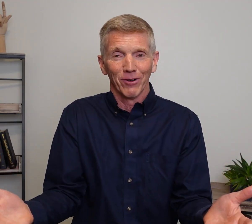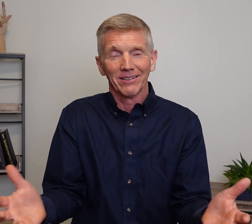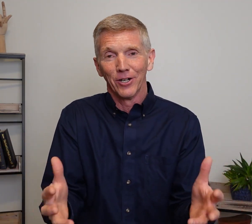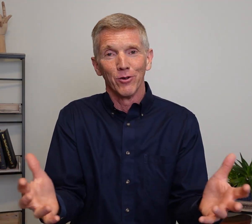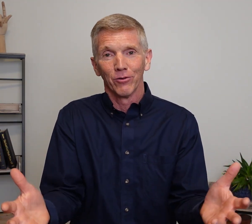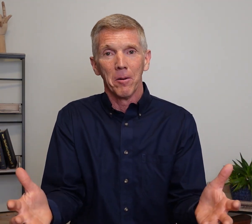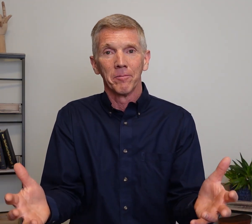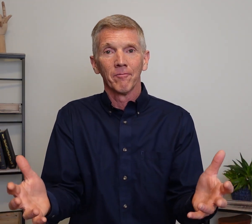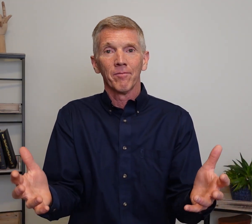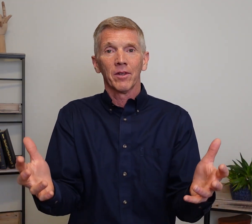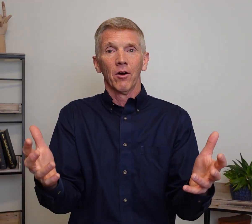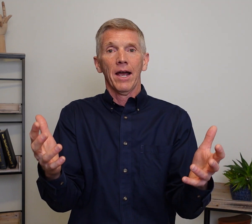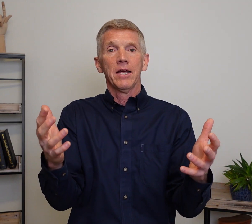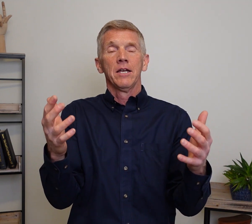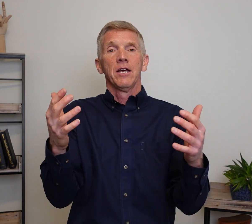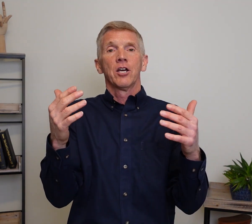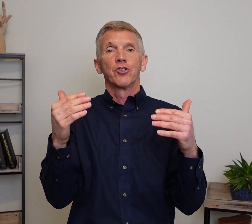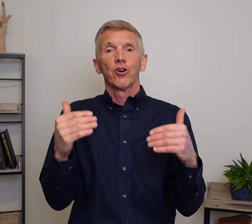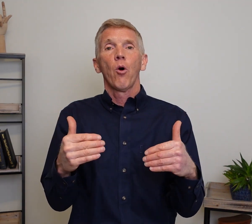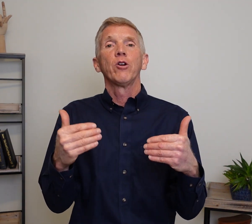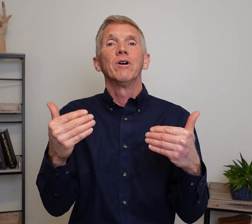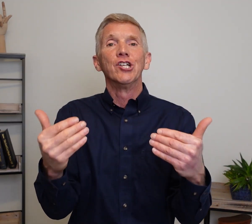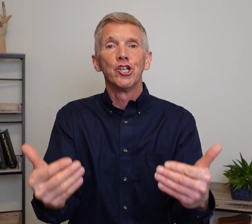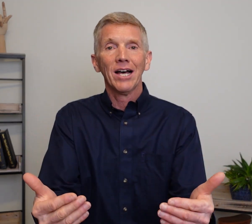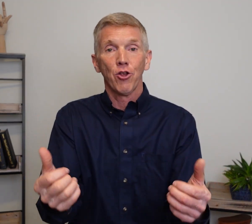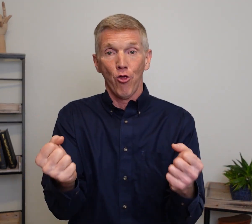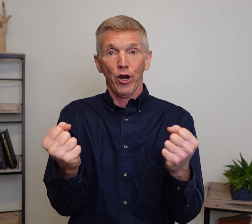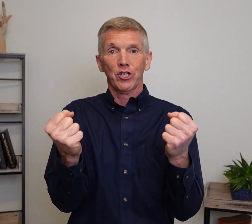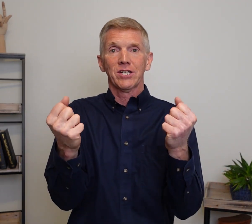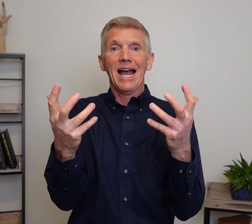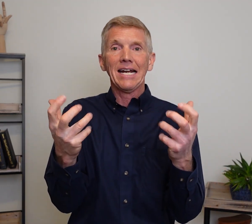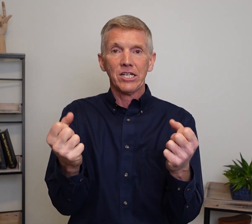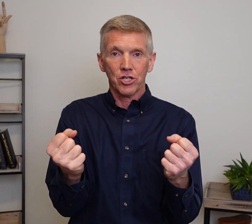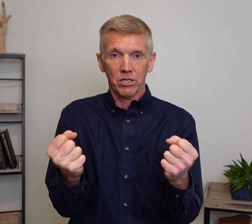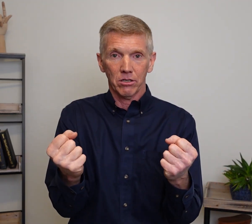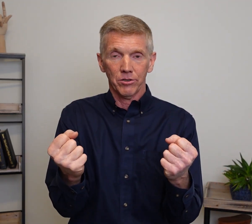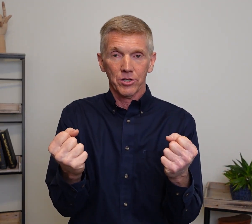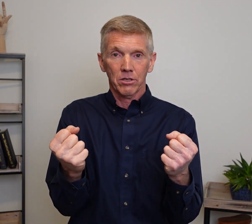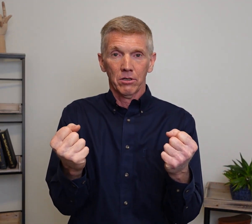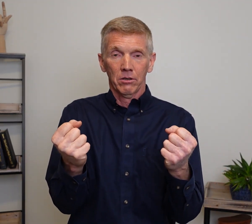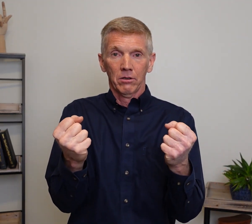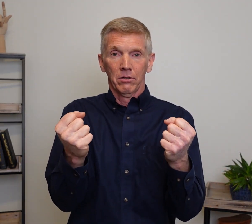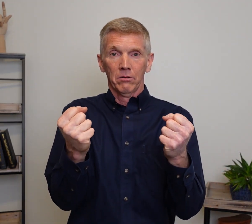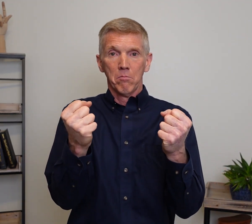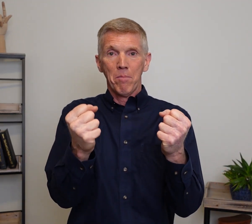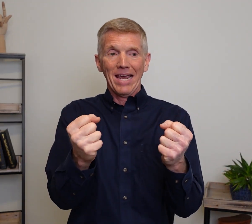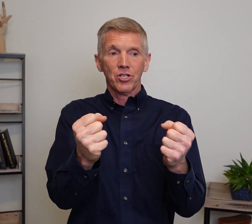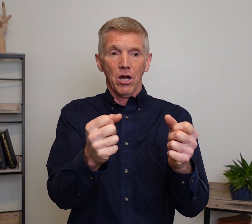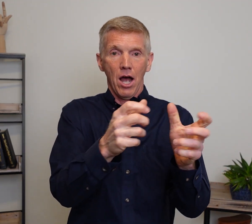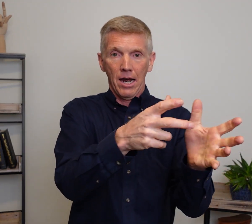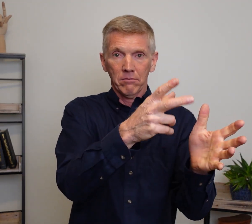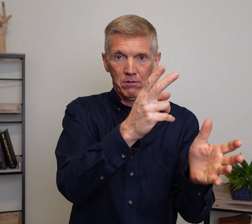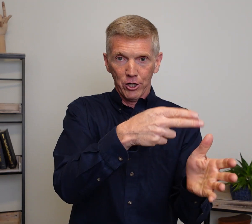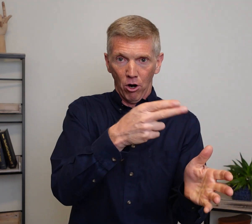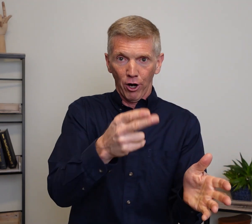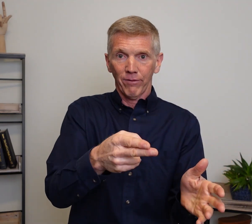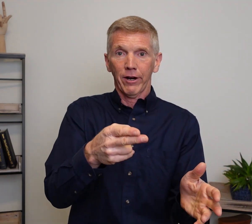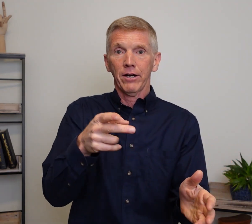frankly, are you from? All right. Because they're going to adjust their signing skills based on, are you hard of hearing?